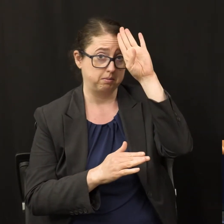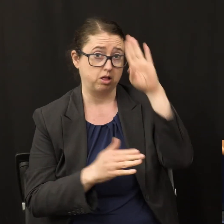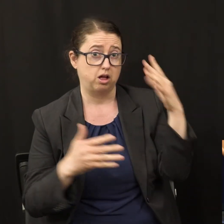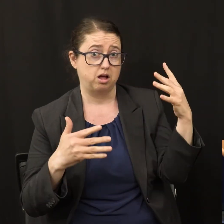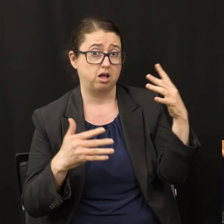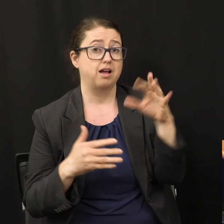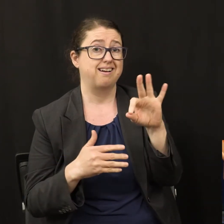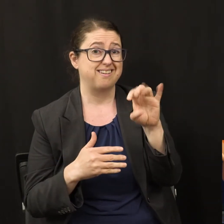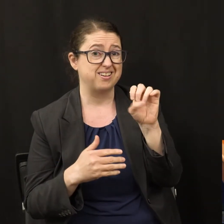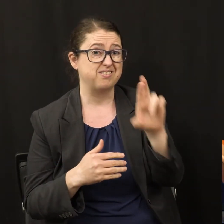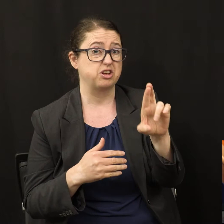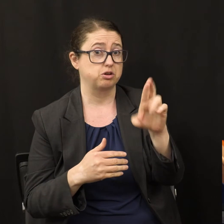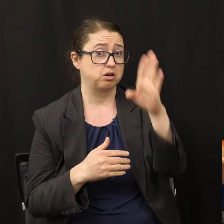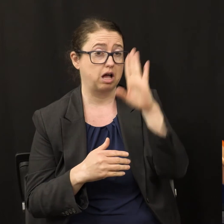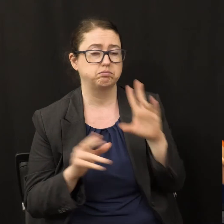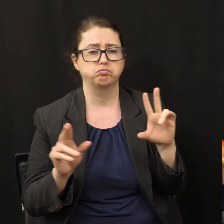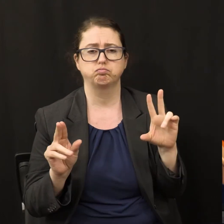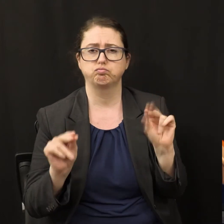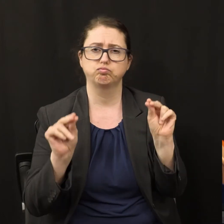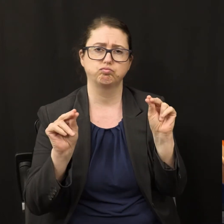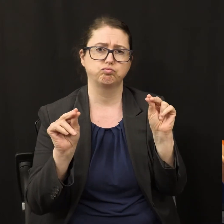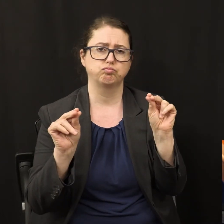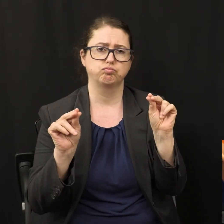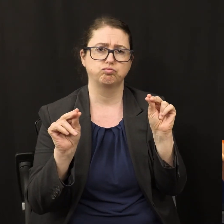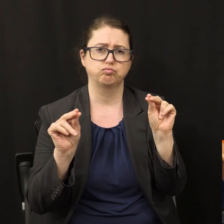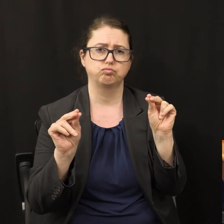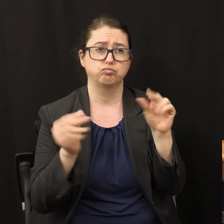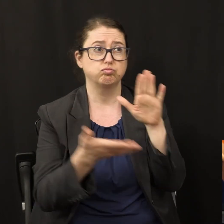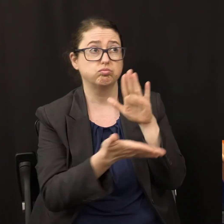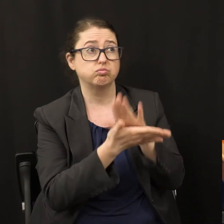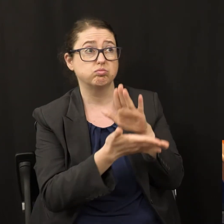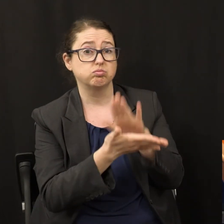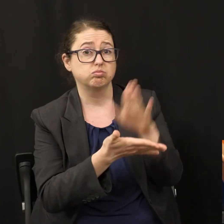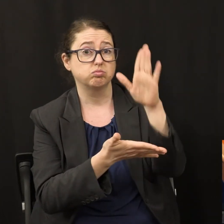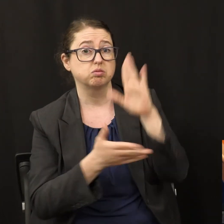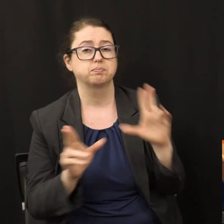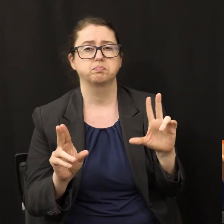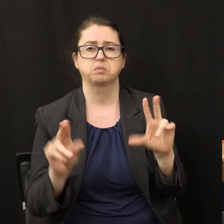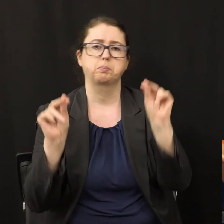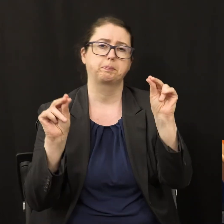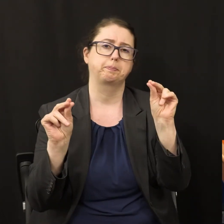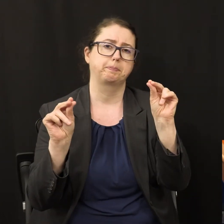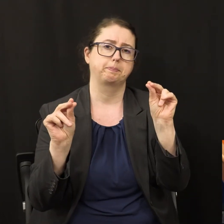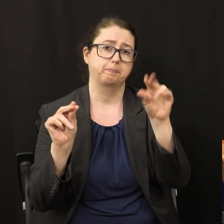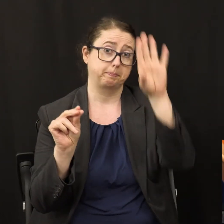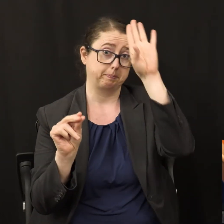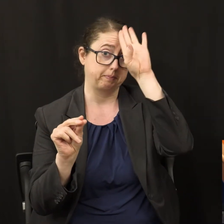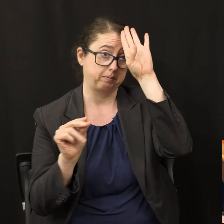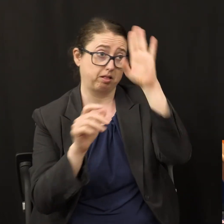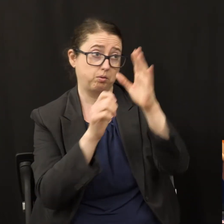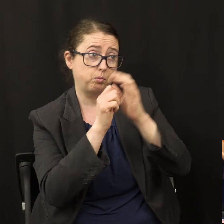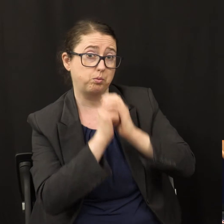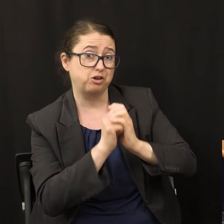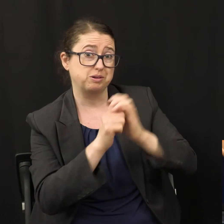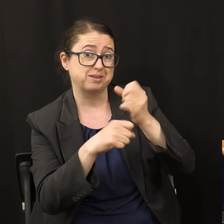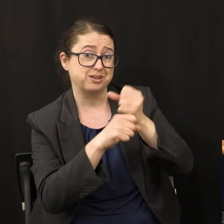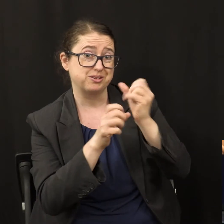Does Babylon give glory to God? No. Does Babylon worship the Creator on His holy day?